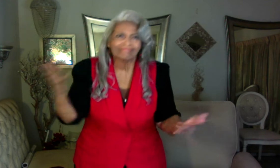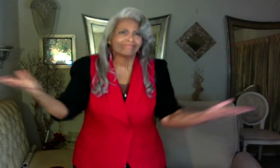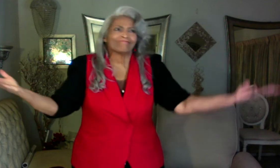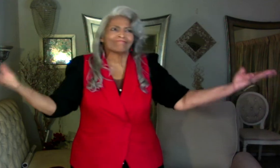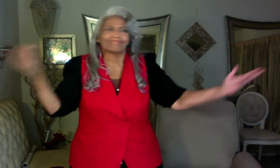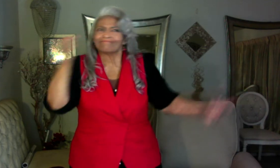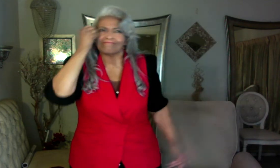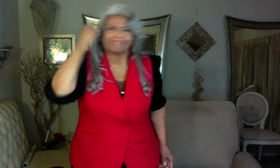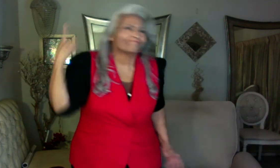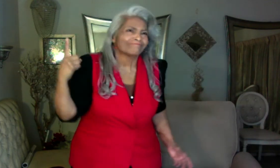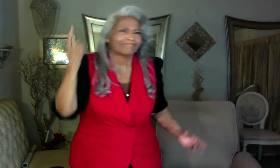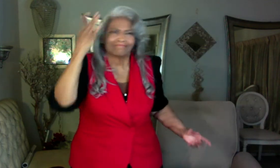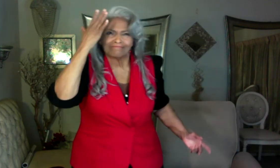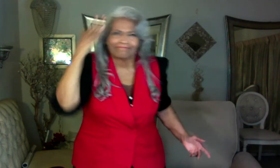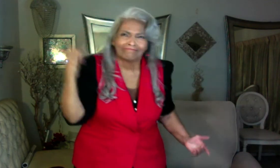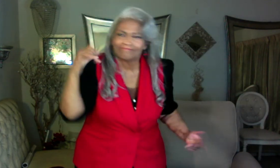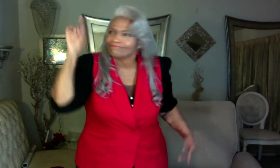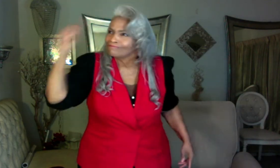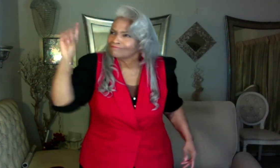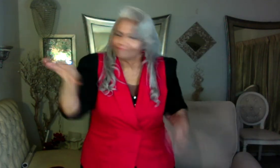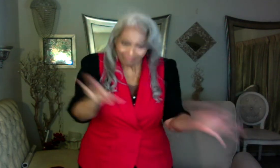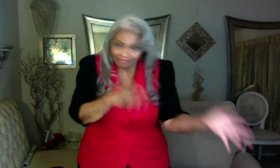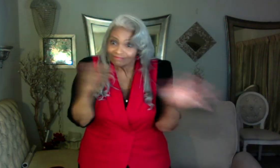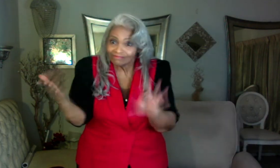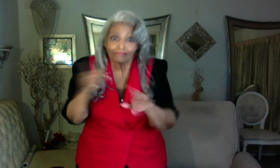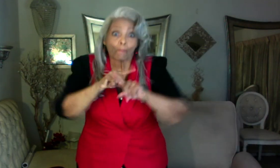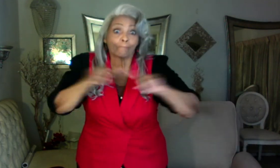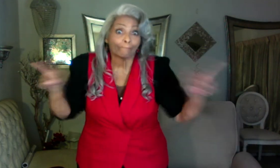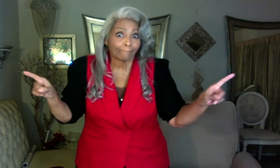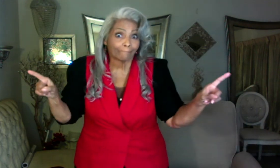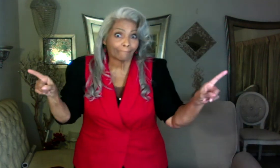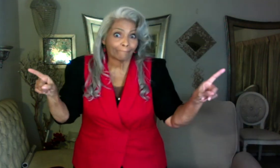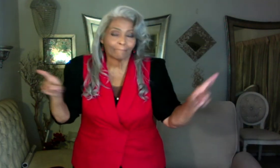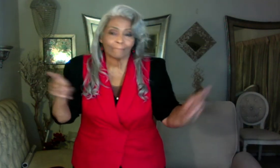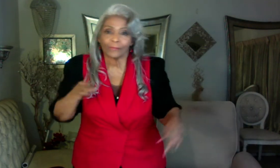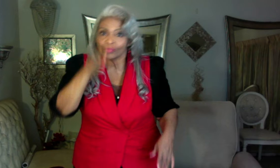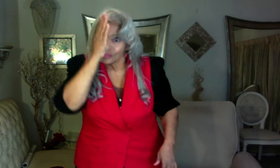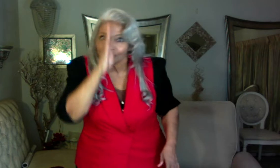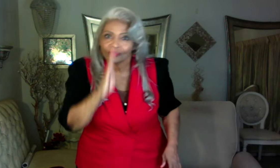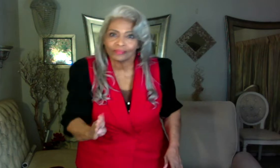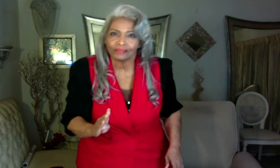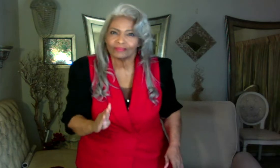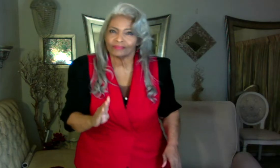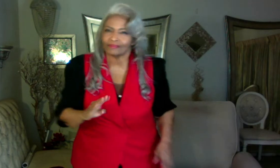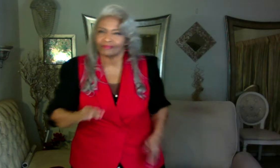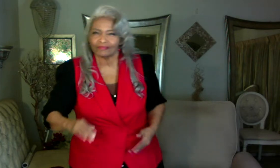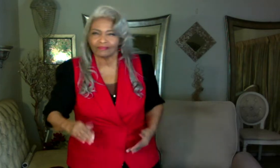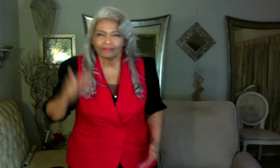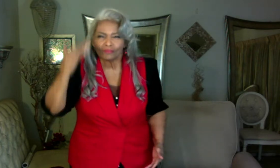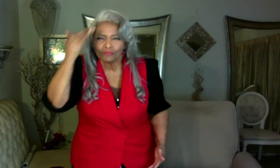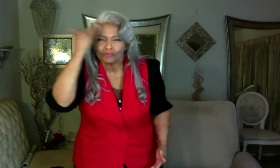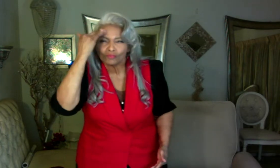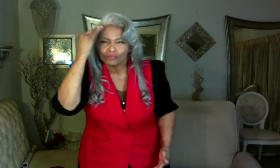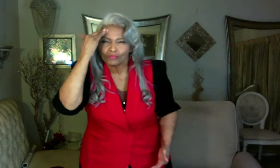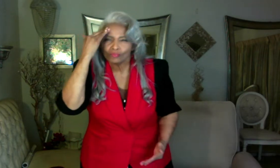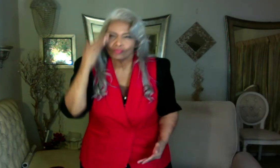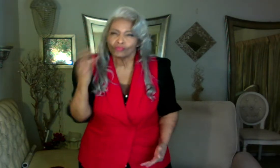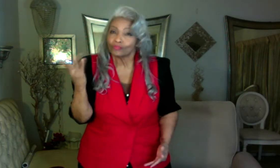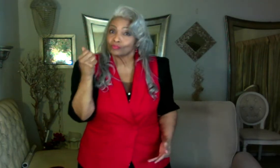why that person had to die. But God knows what's